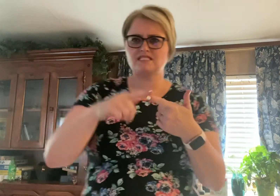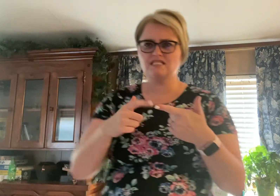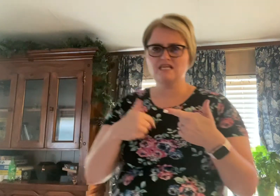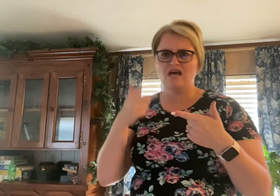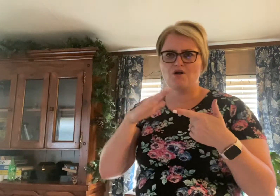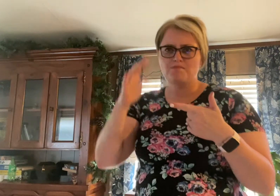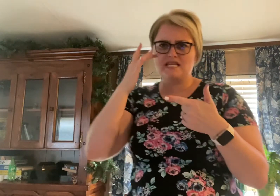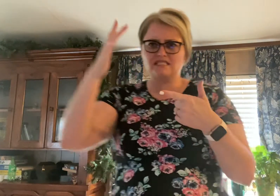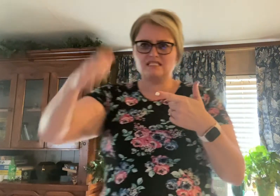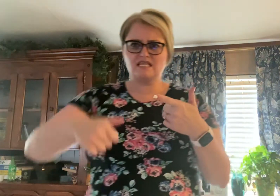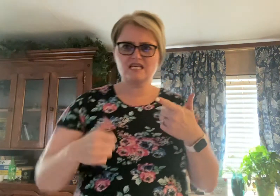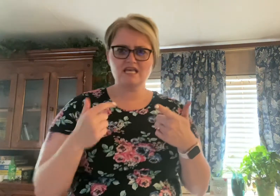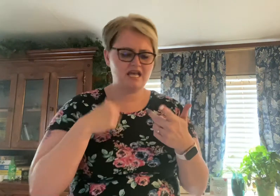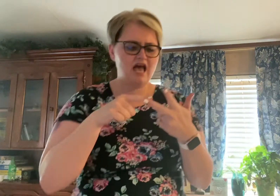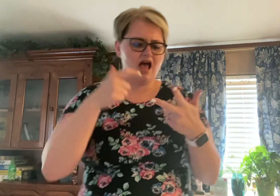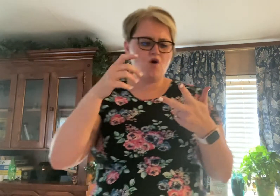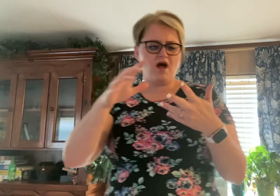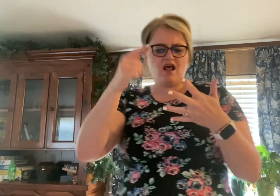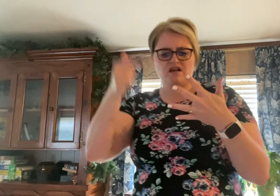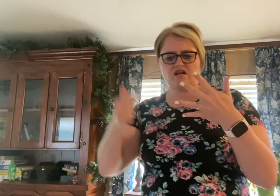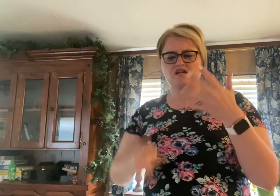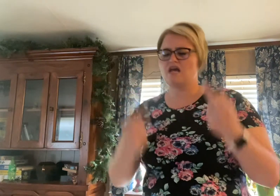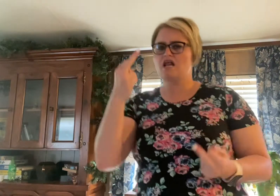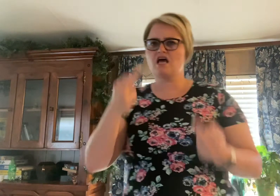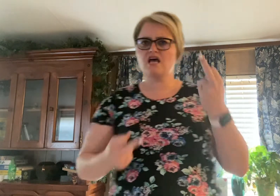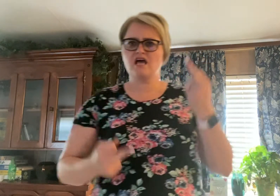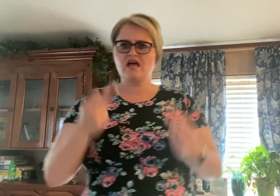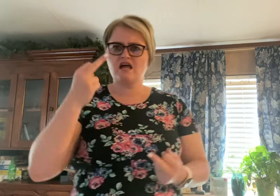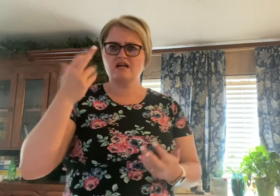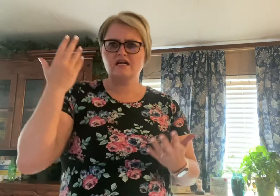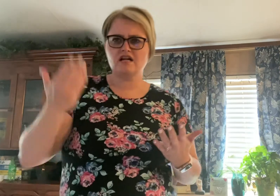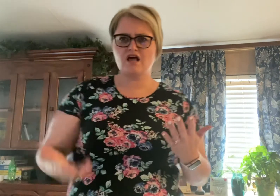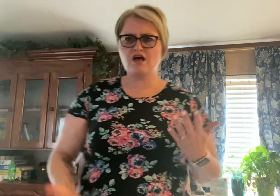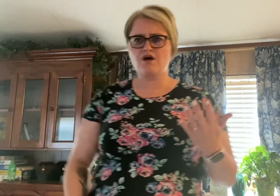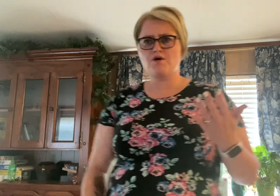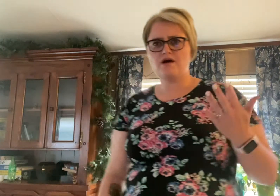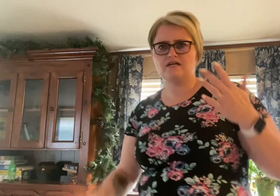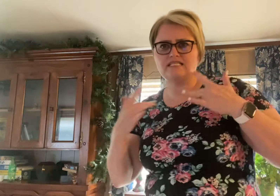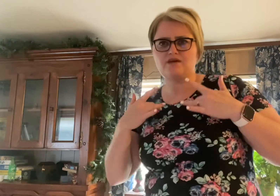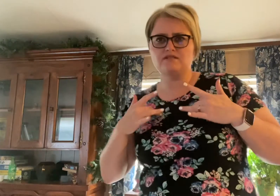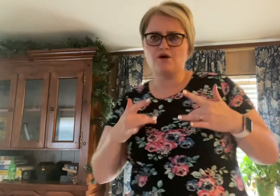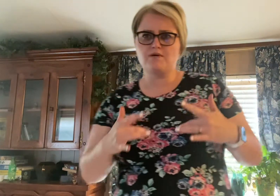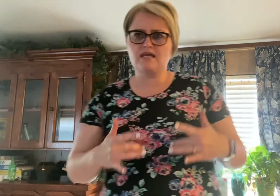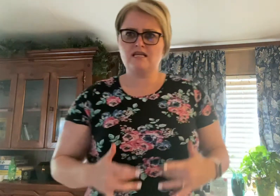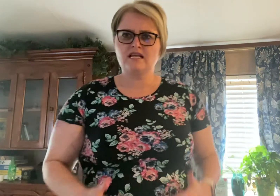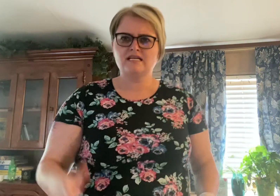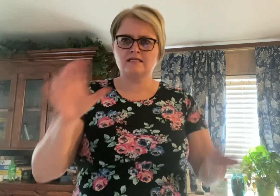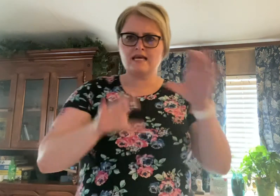better I don't want to miss I'm running low, I'm serotonin Chemical